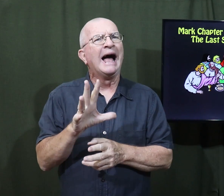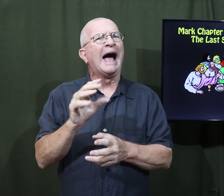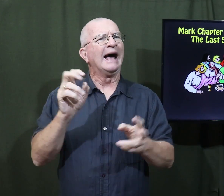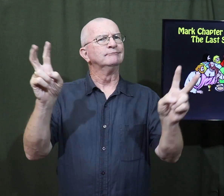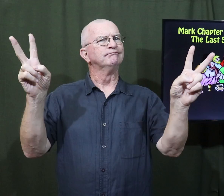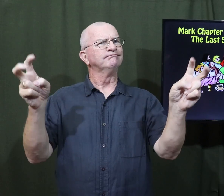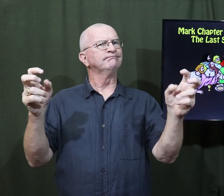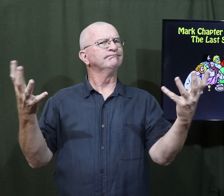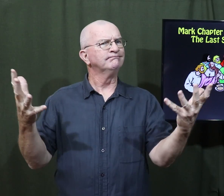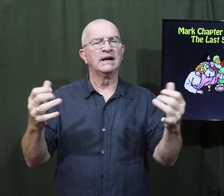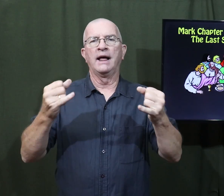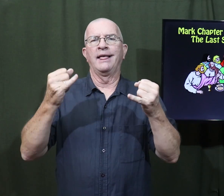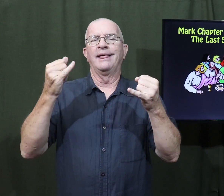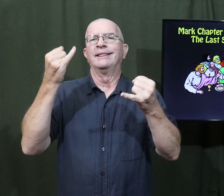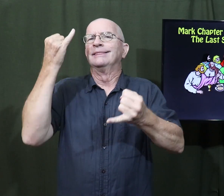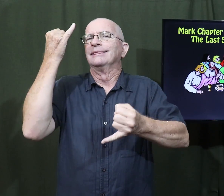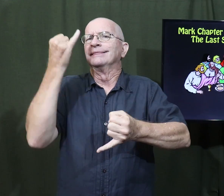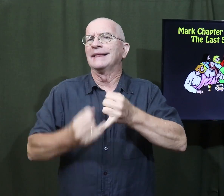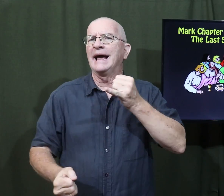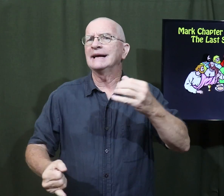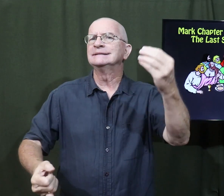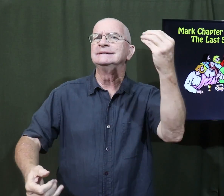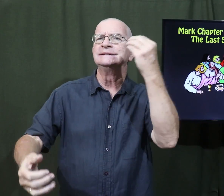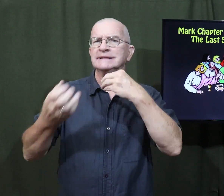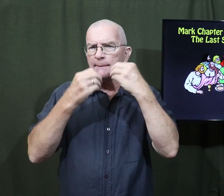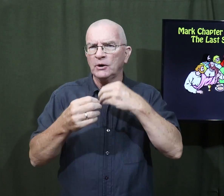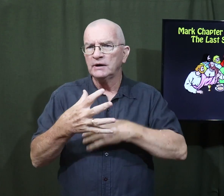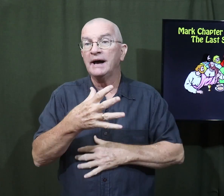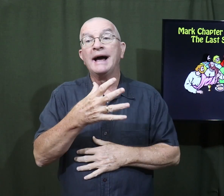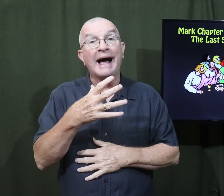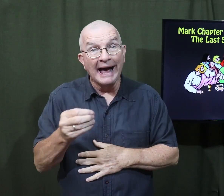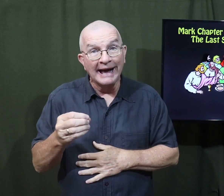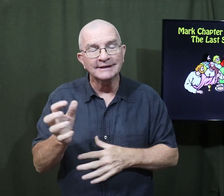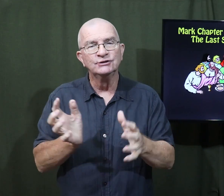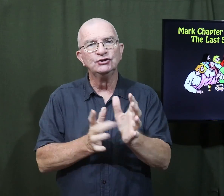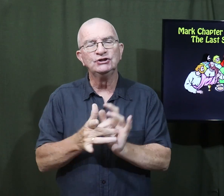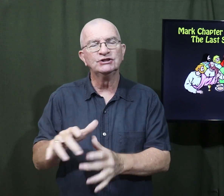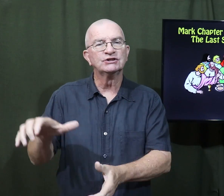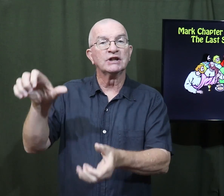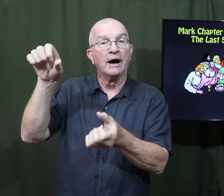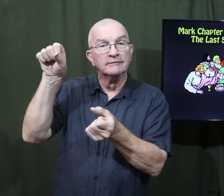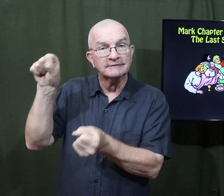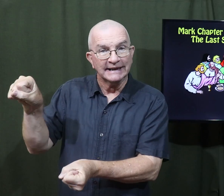and the topic is the Last Supper and Jesus arrested.